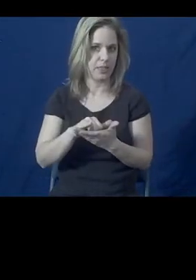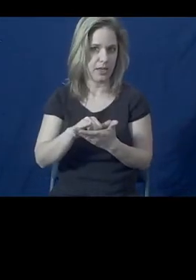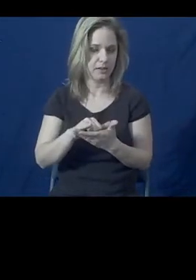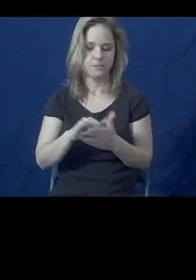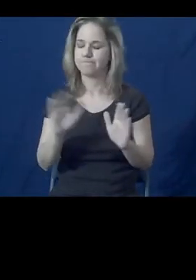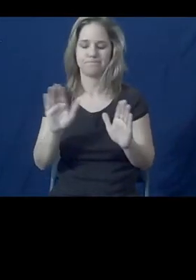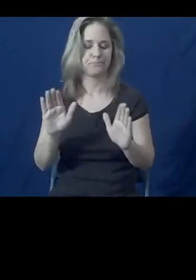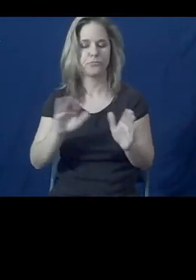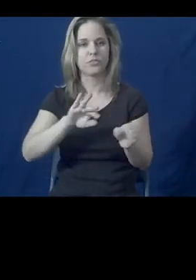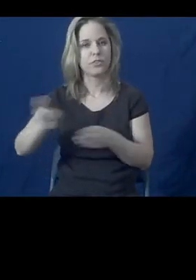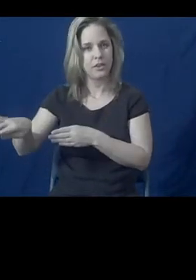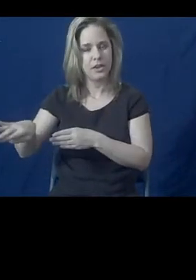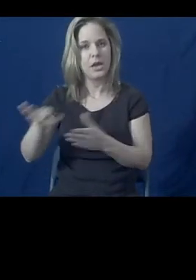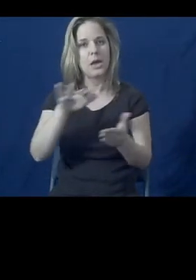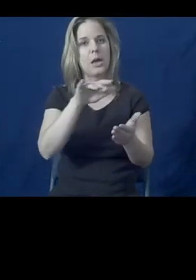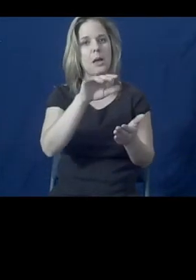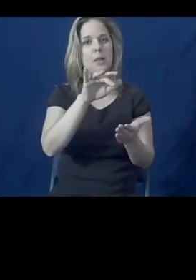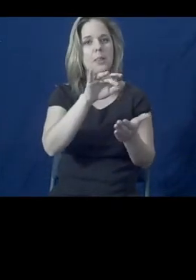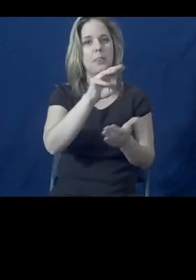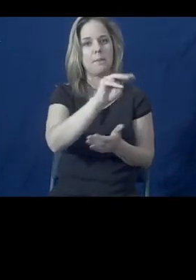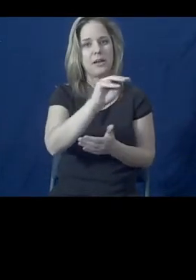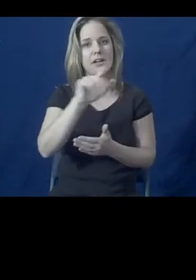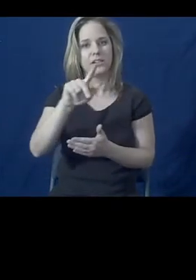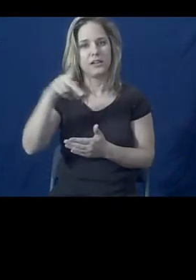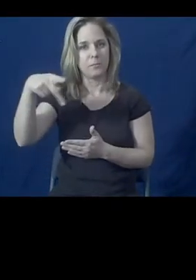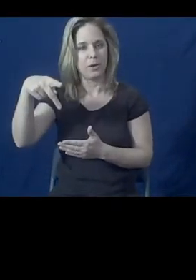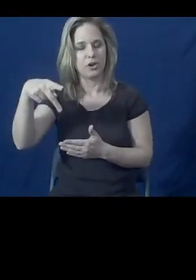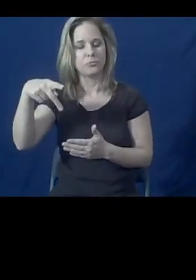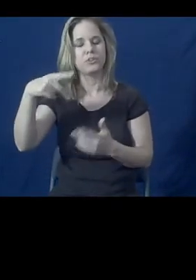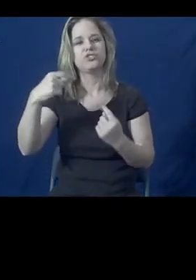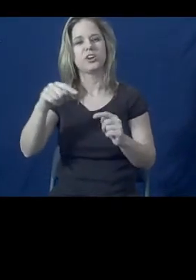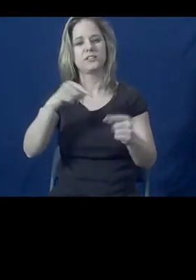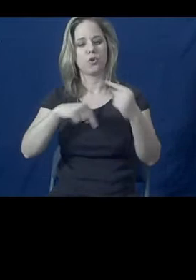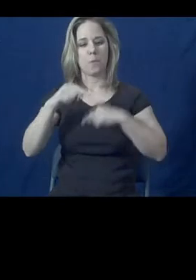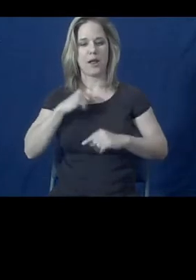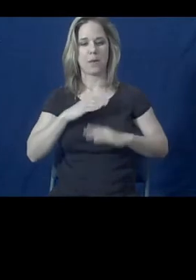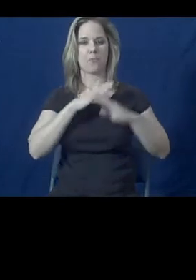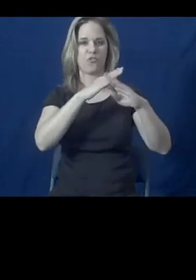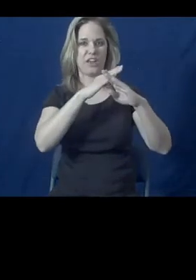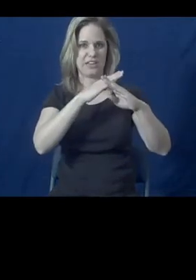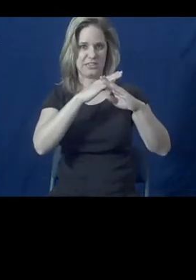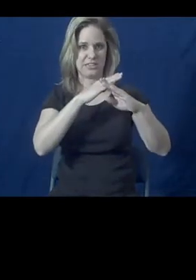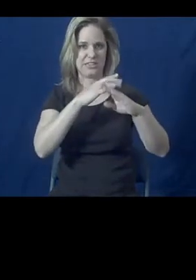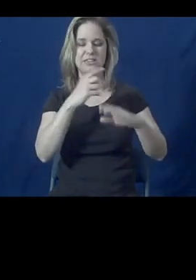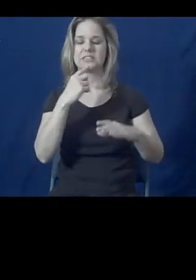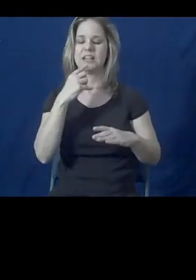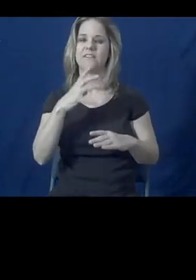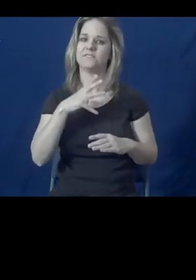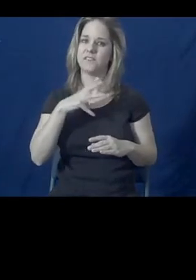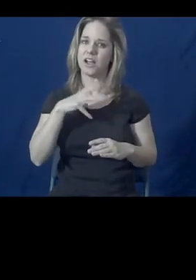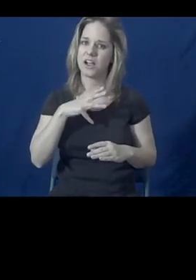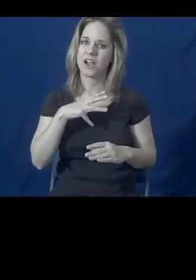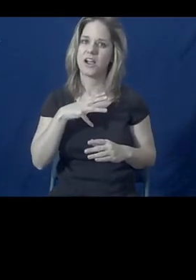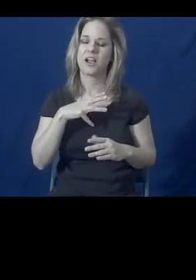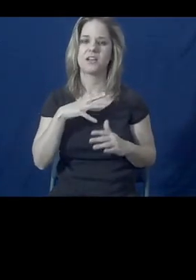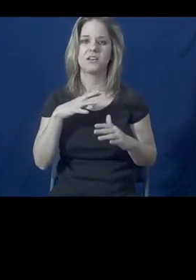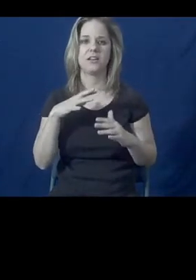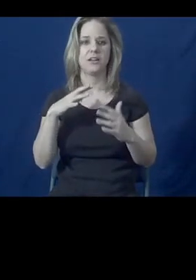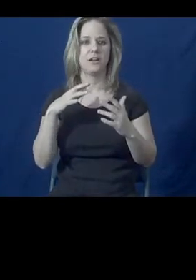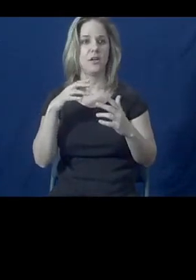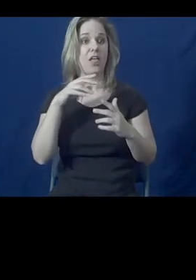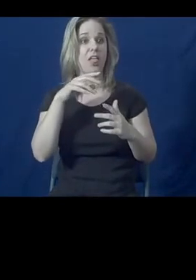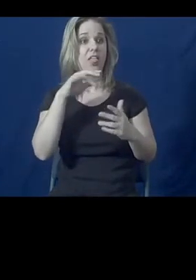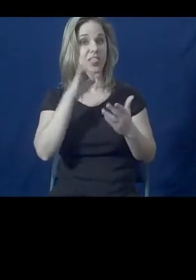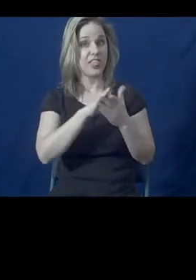is to take more of a preventive approach, to say how can we make use of the